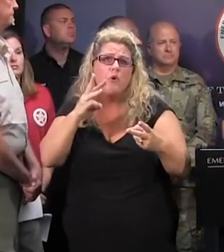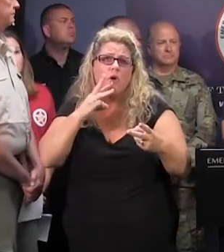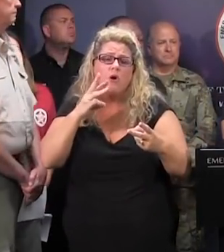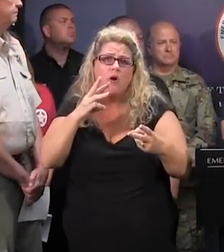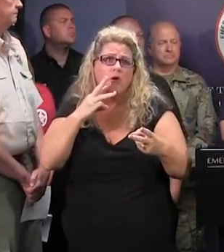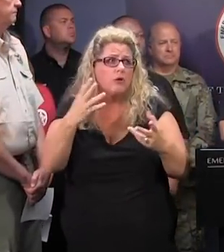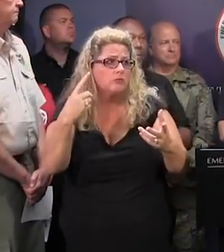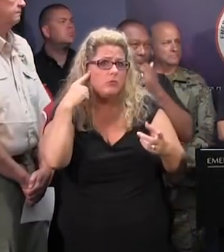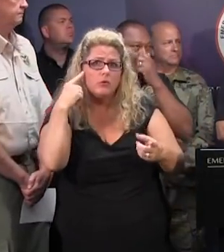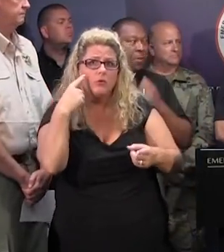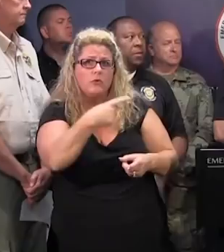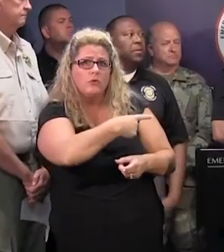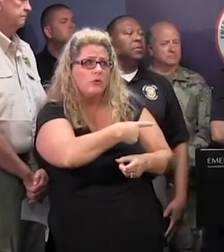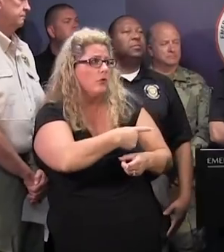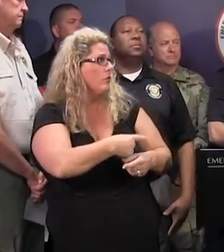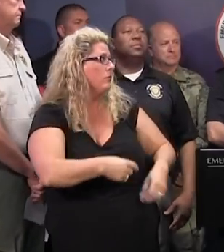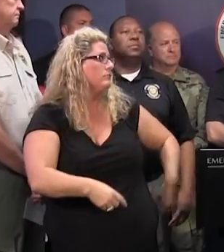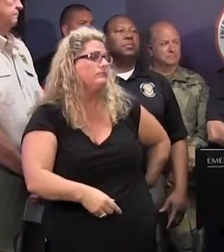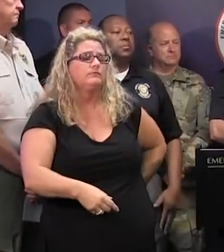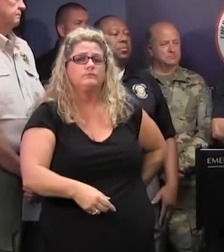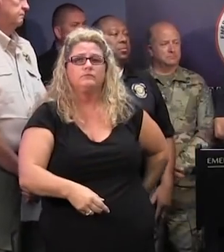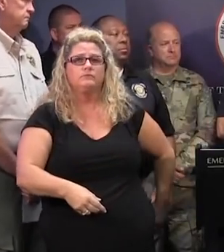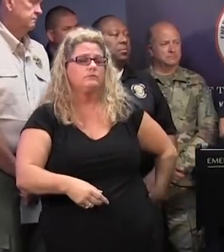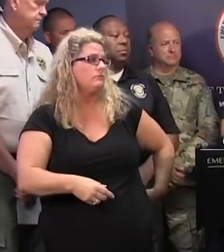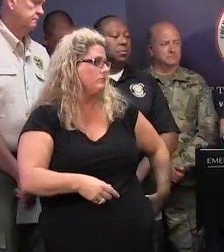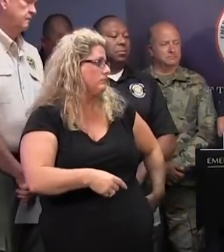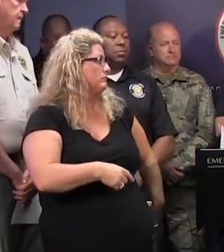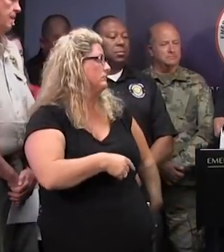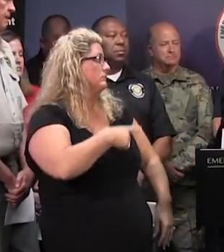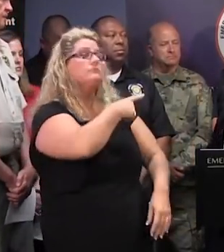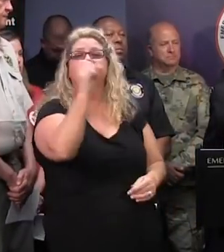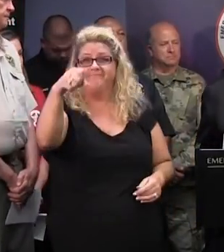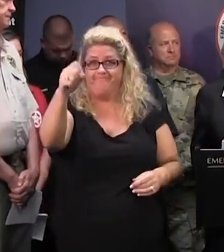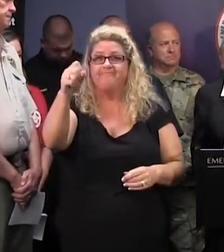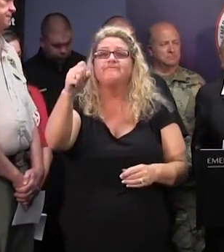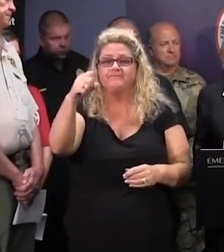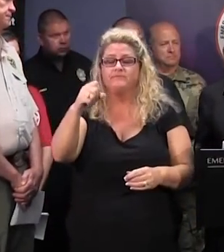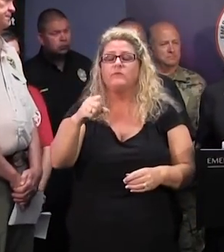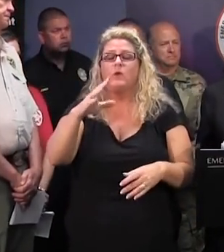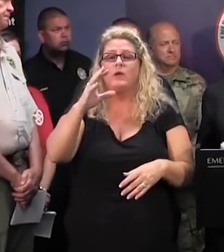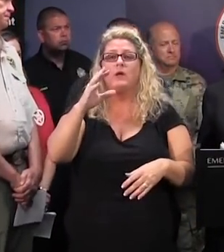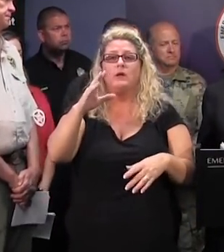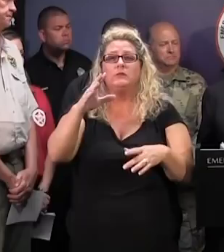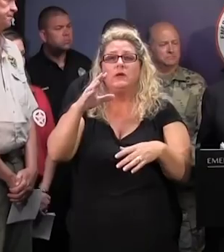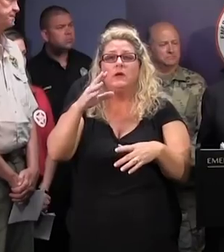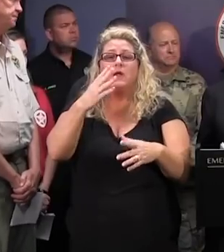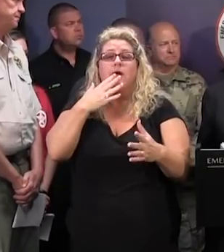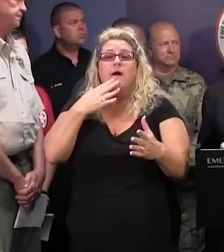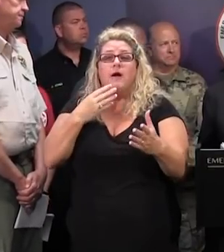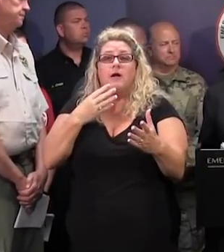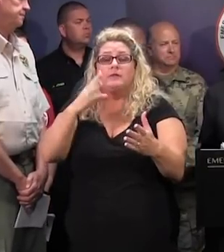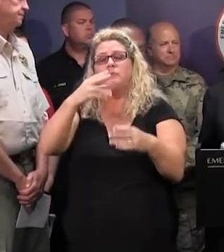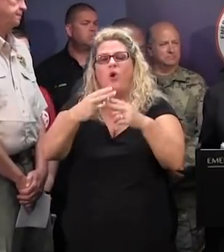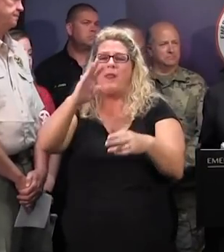Are there any efforts to get those items to those shelters? Yes, the mass feeding has been